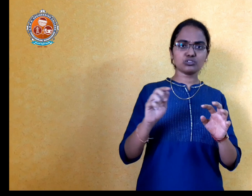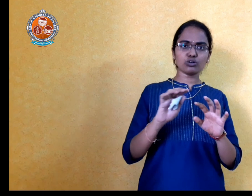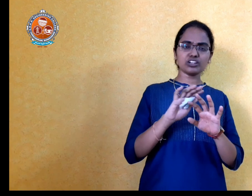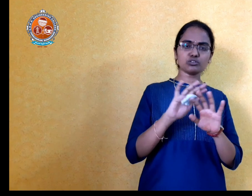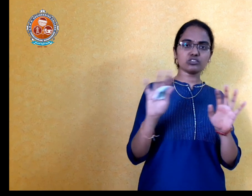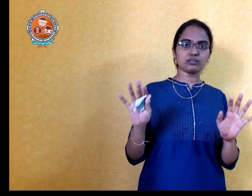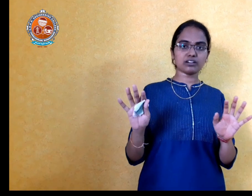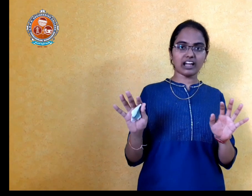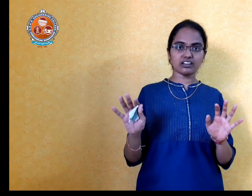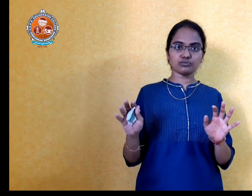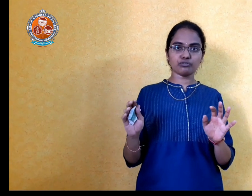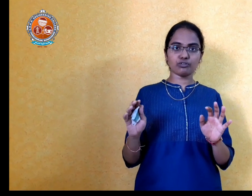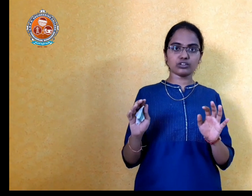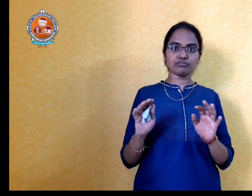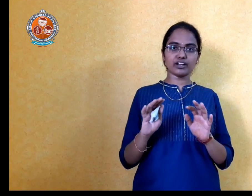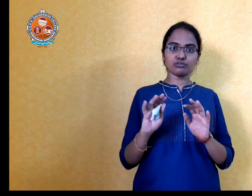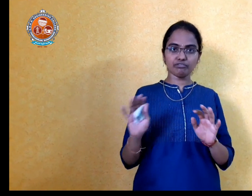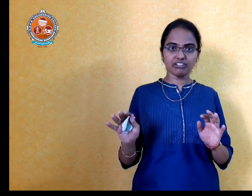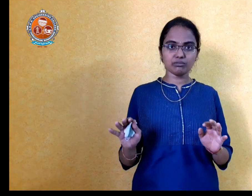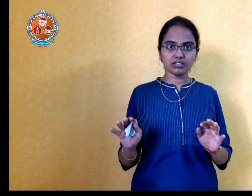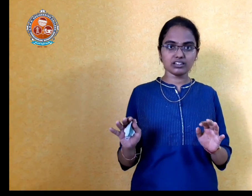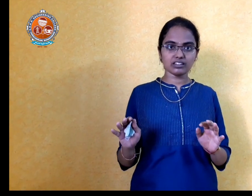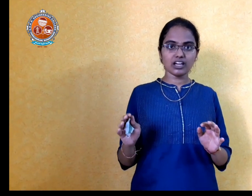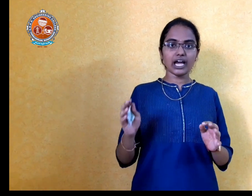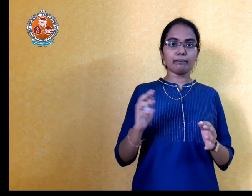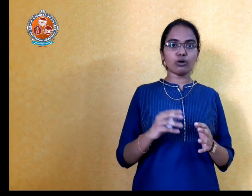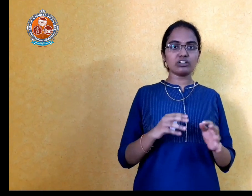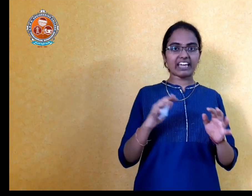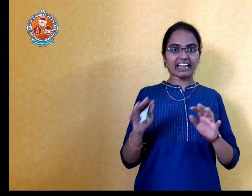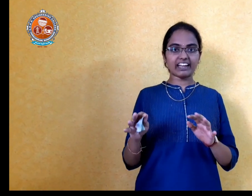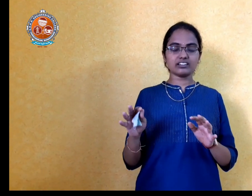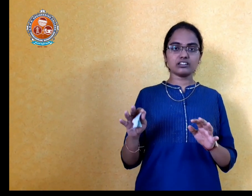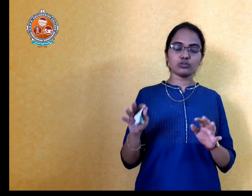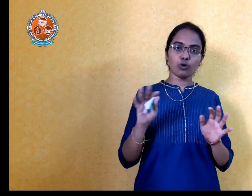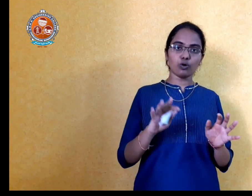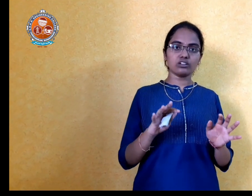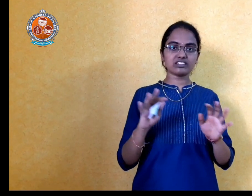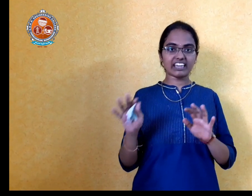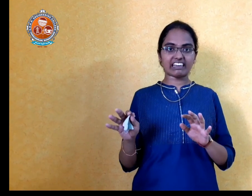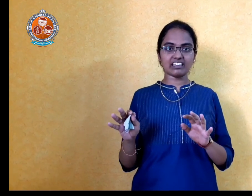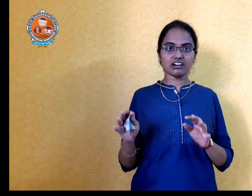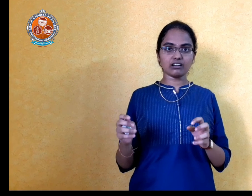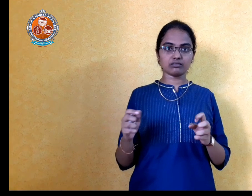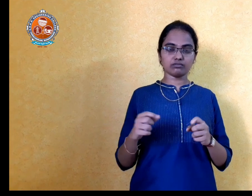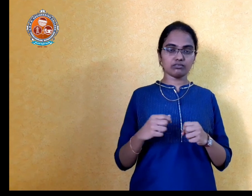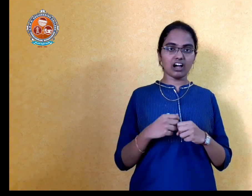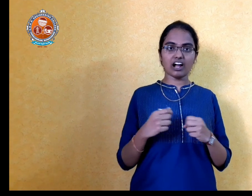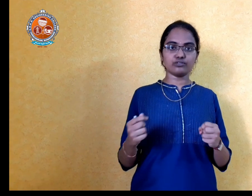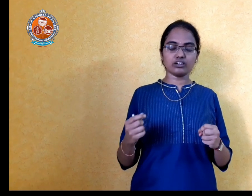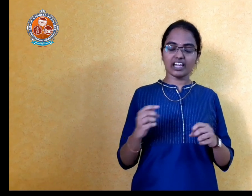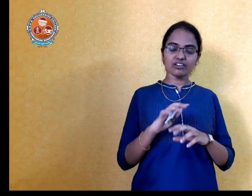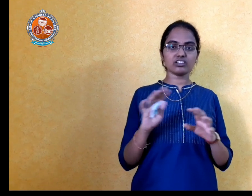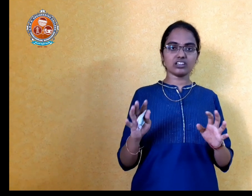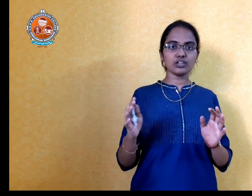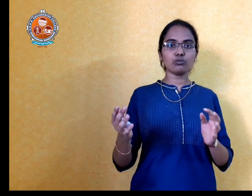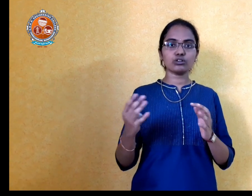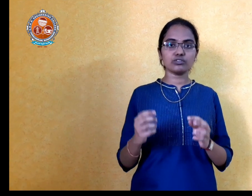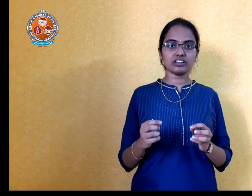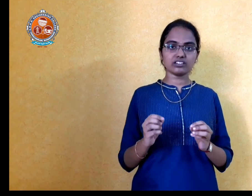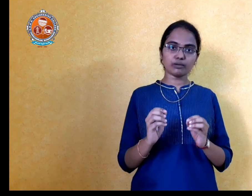took some class for 45 to 15 minutes about gait, goals, career, hard work, everything. He motivated us.